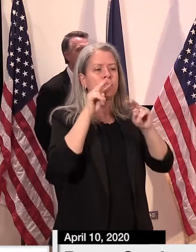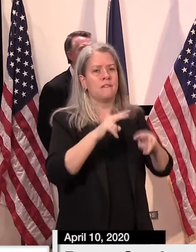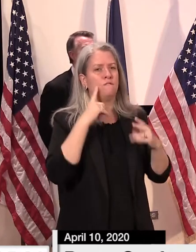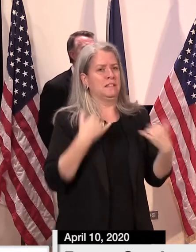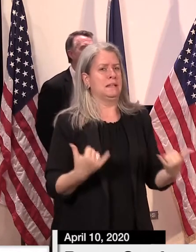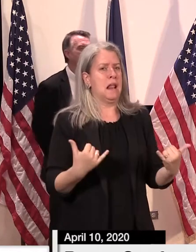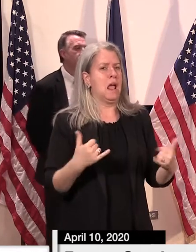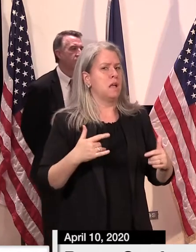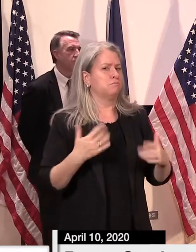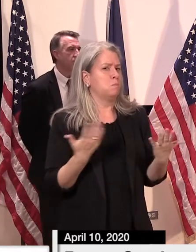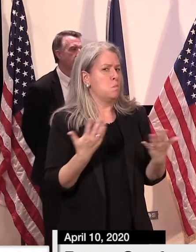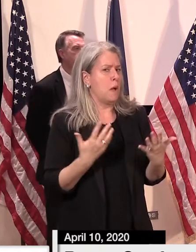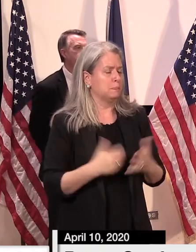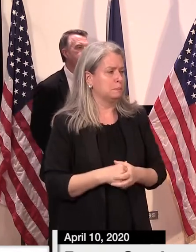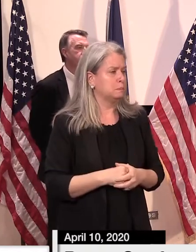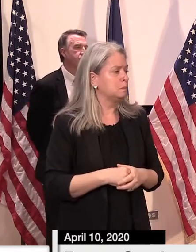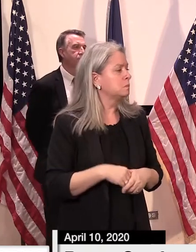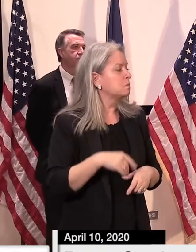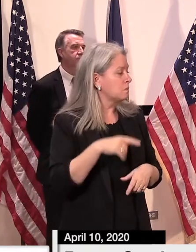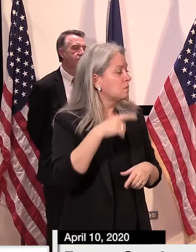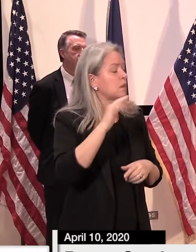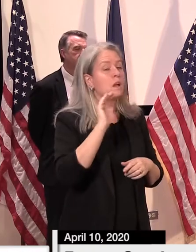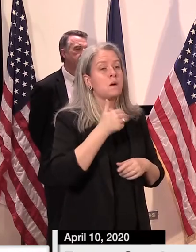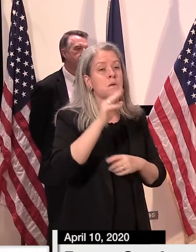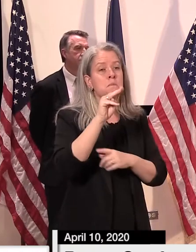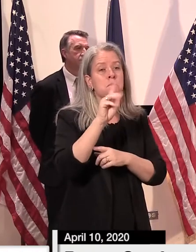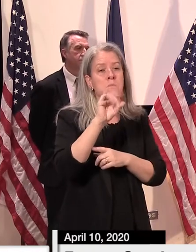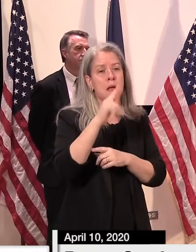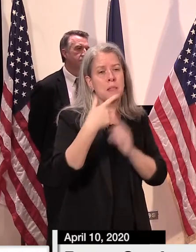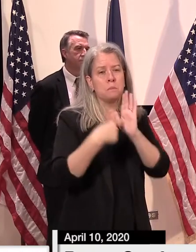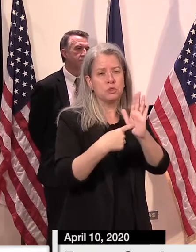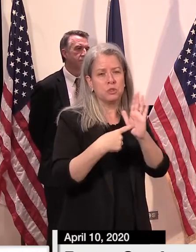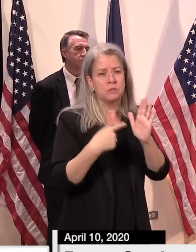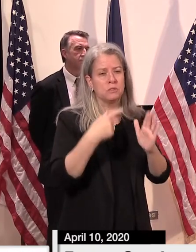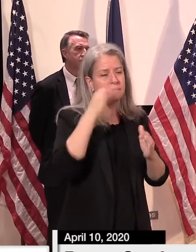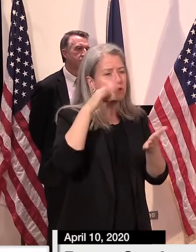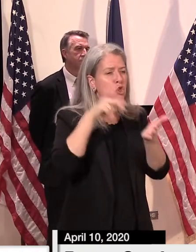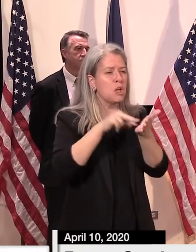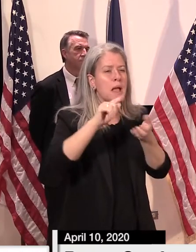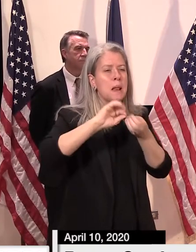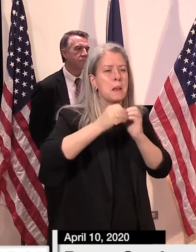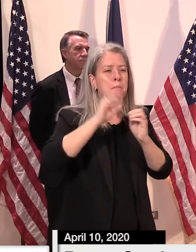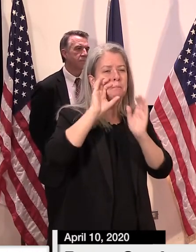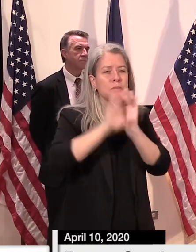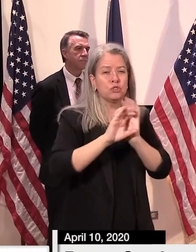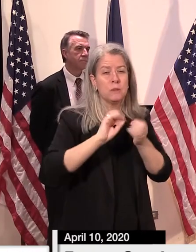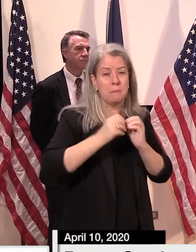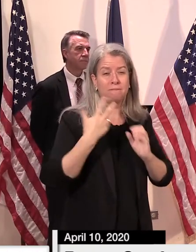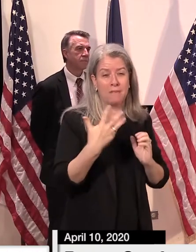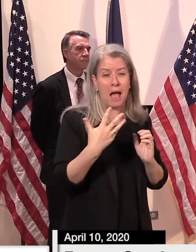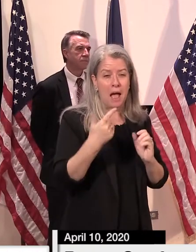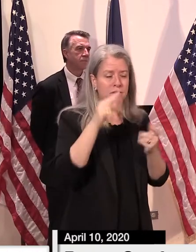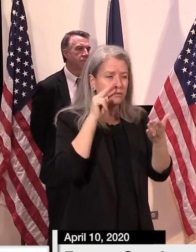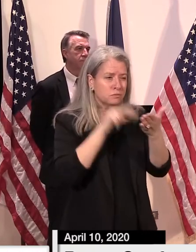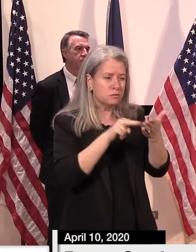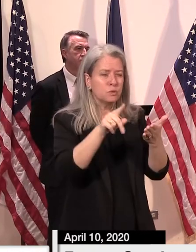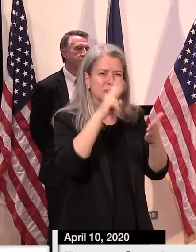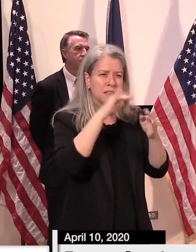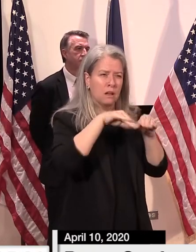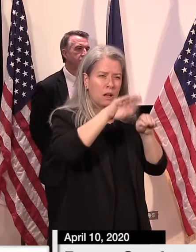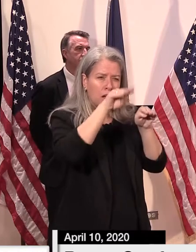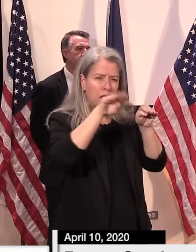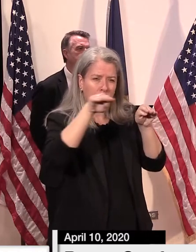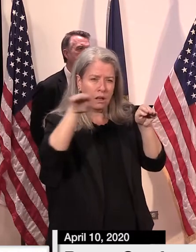First, as indicated on slide five of our modeling presentation, we continue to follow a positive trend that is below